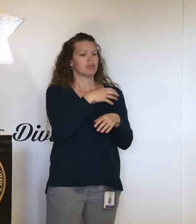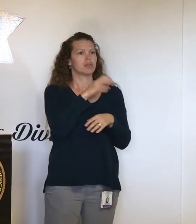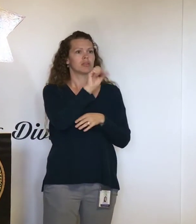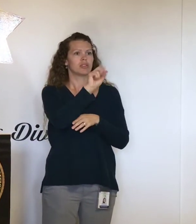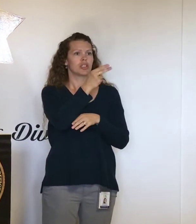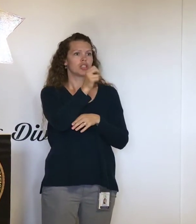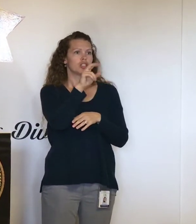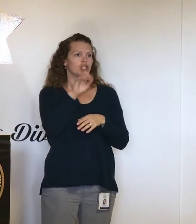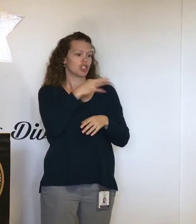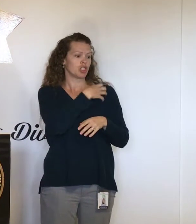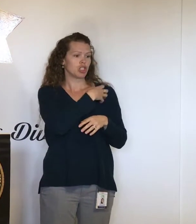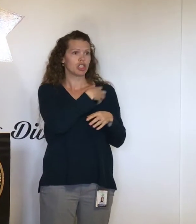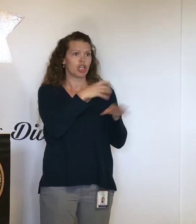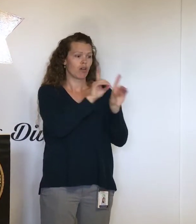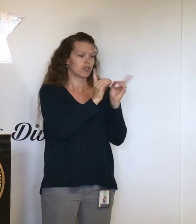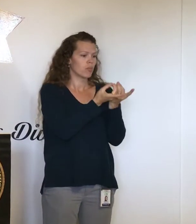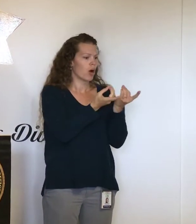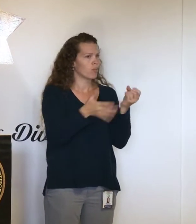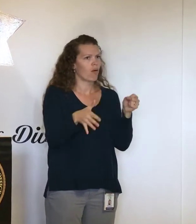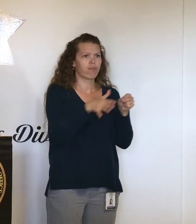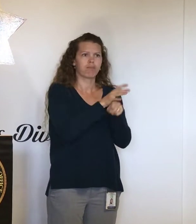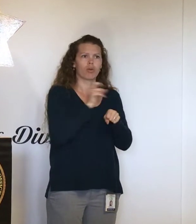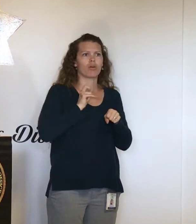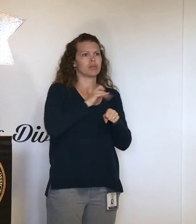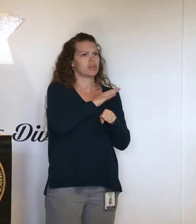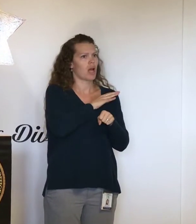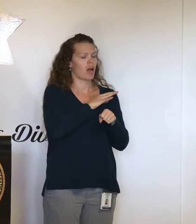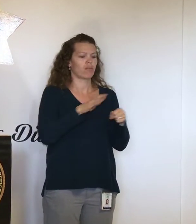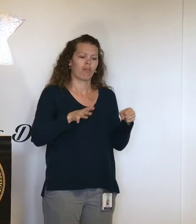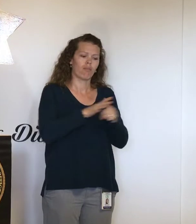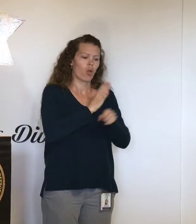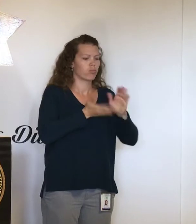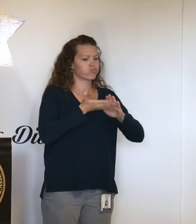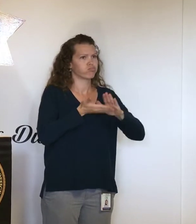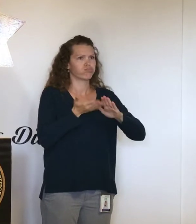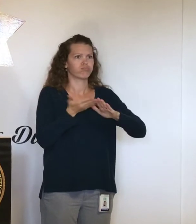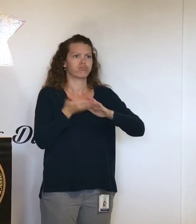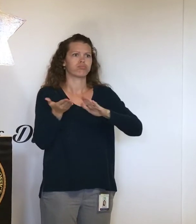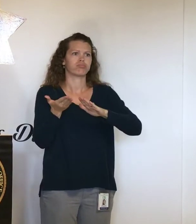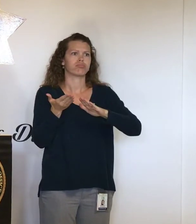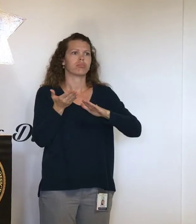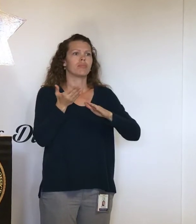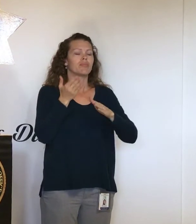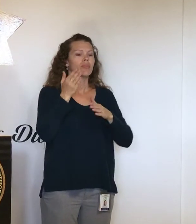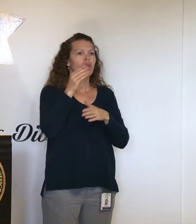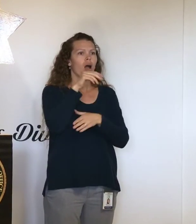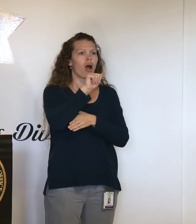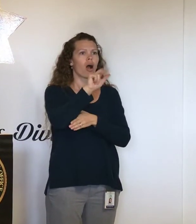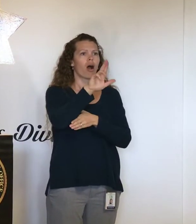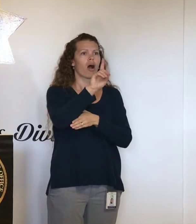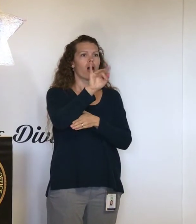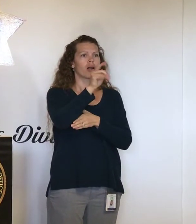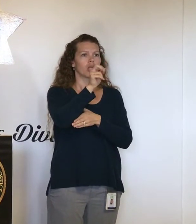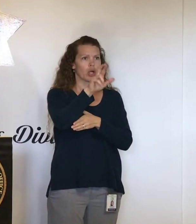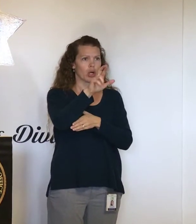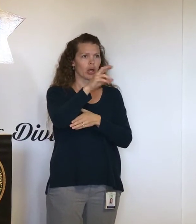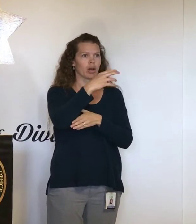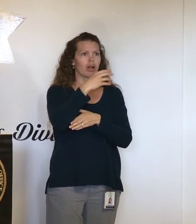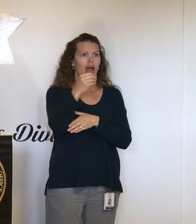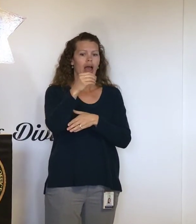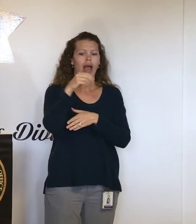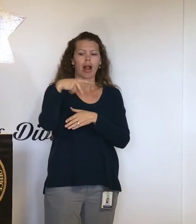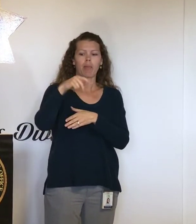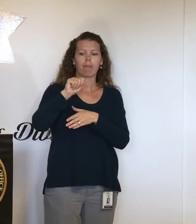and county employees should know that the auditor and payroll staff are working on county payroll, and county payroll should be